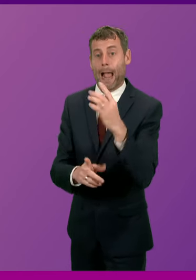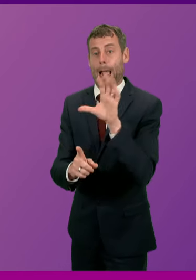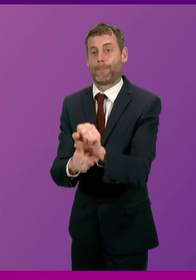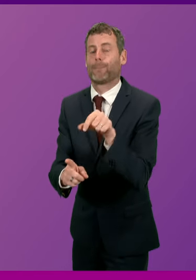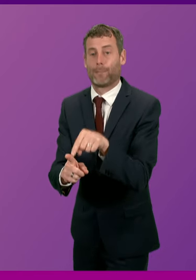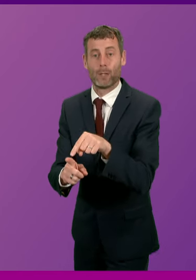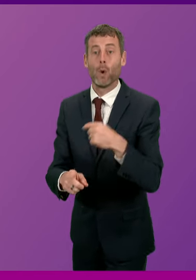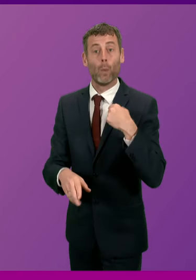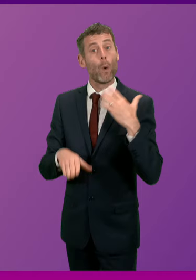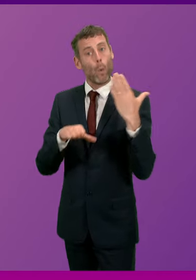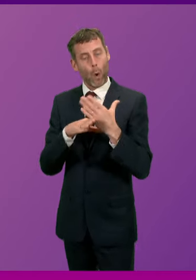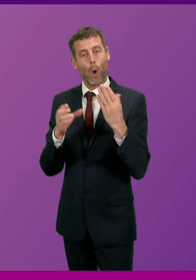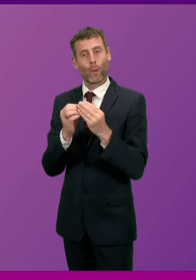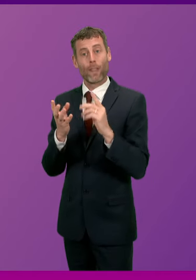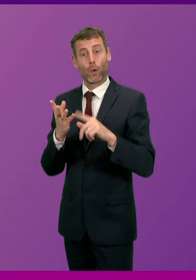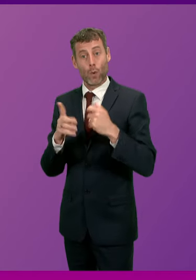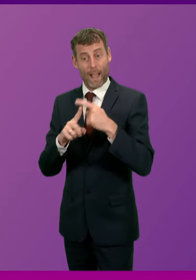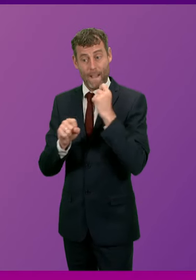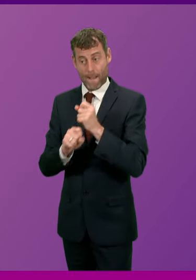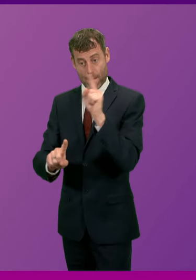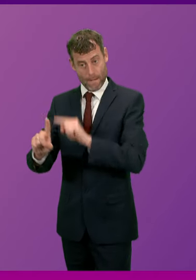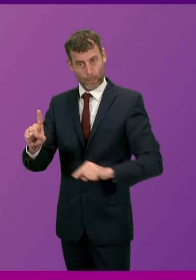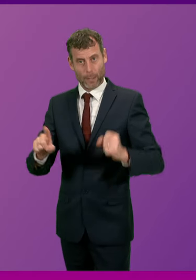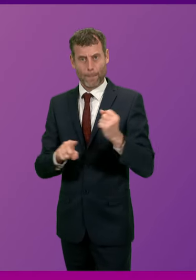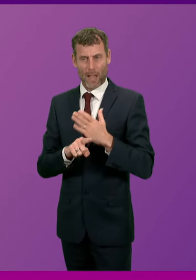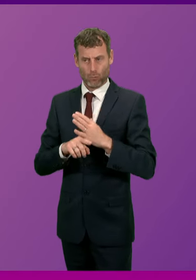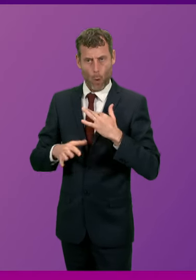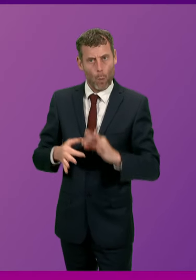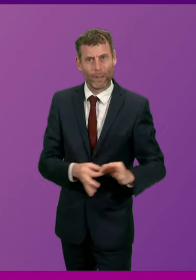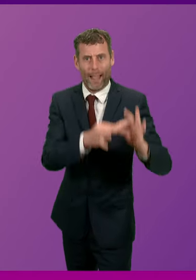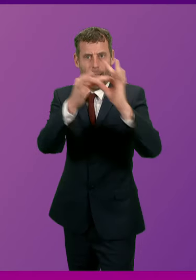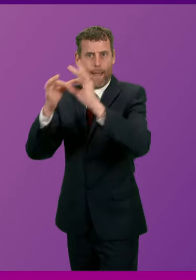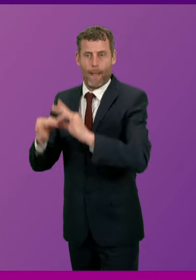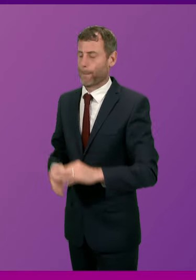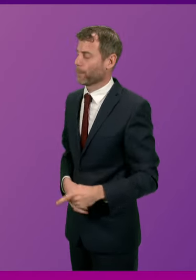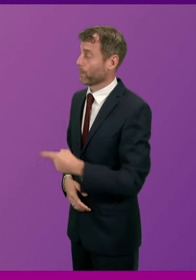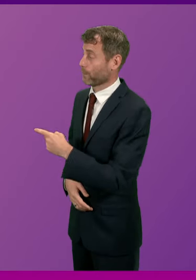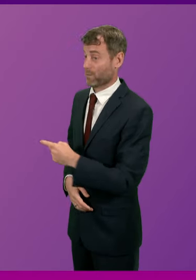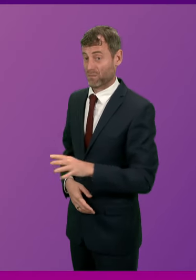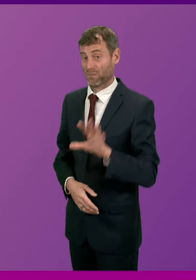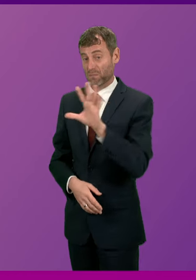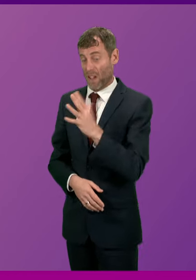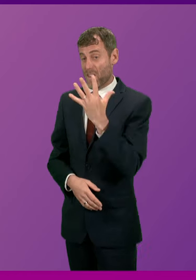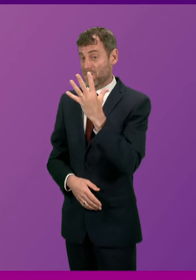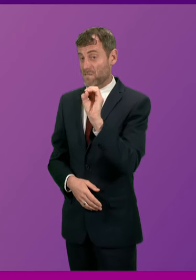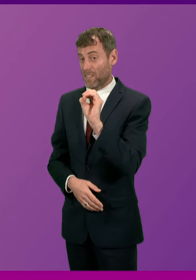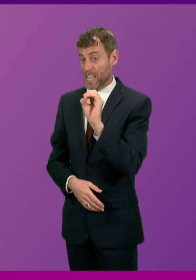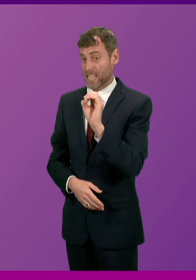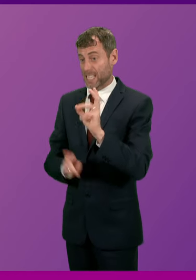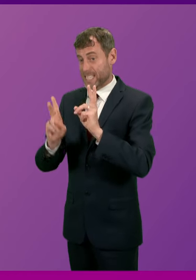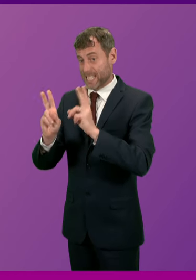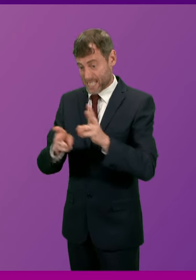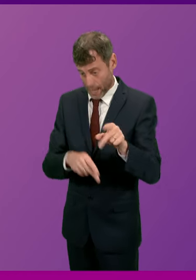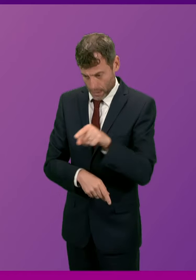we are aligned in our activities with them. So Finlay. Thank you. There have been almost 50 known deaths in Scotland